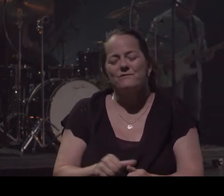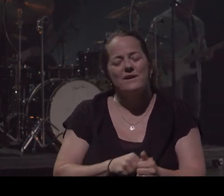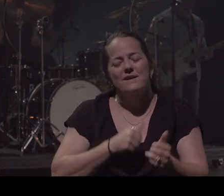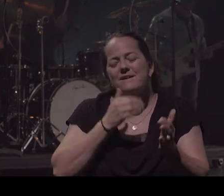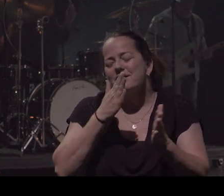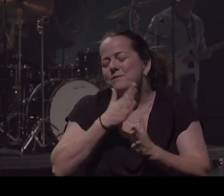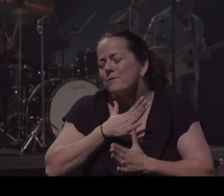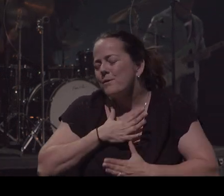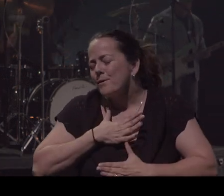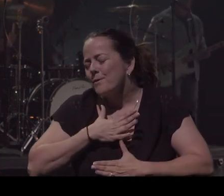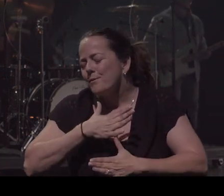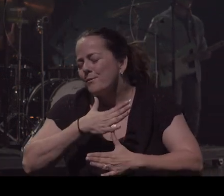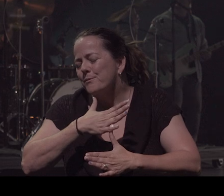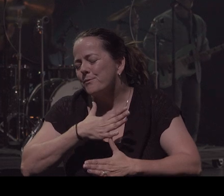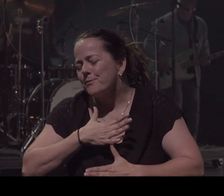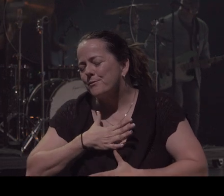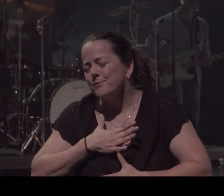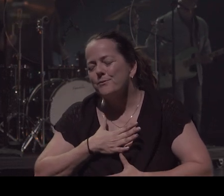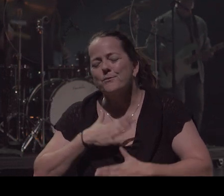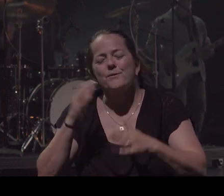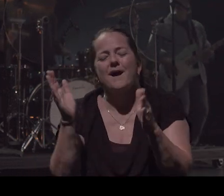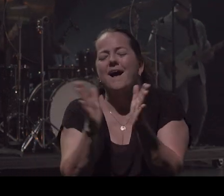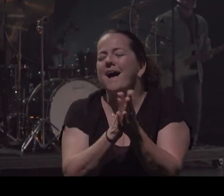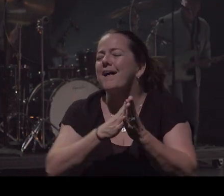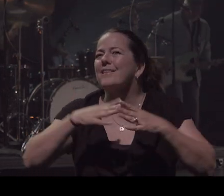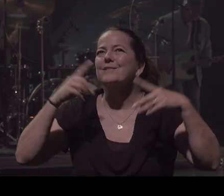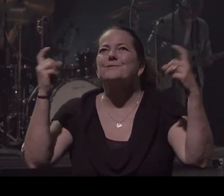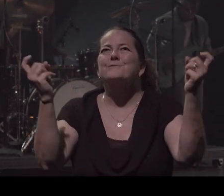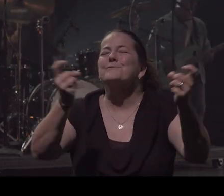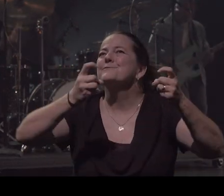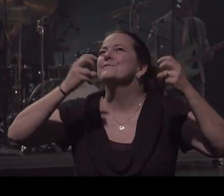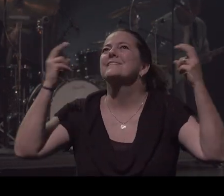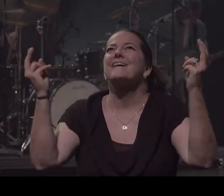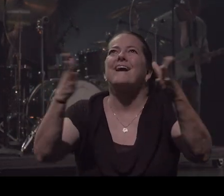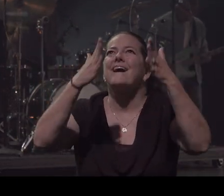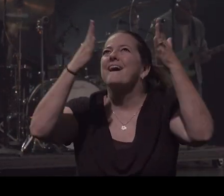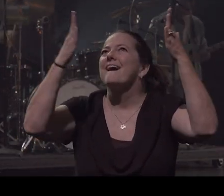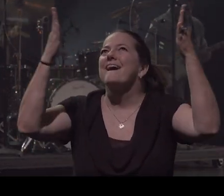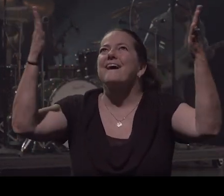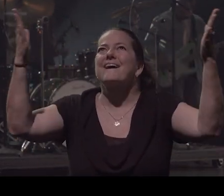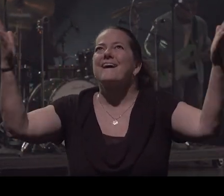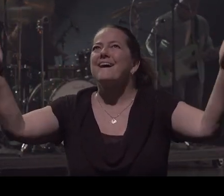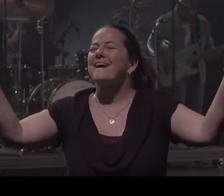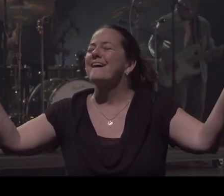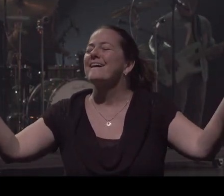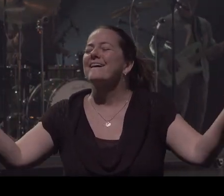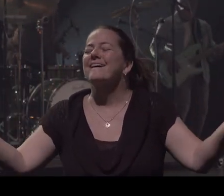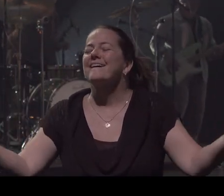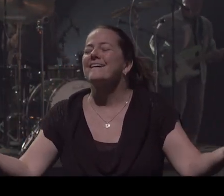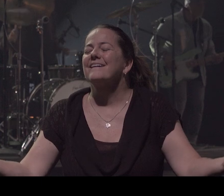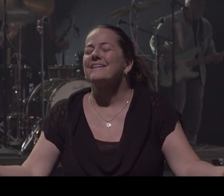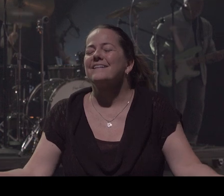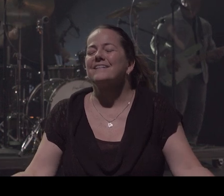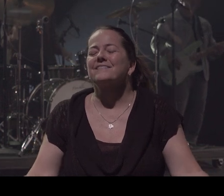every breath, in every